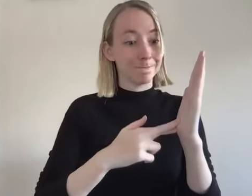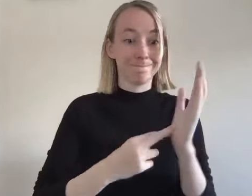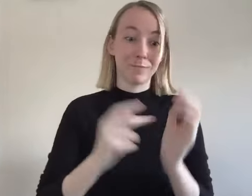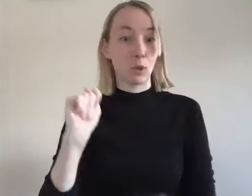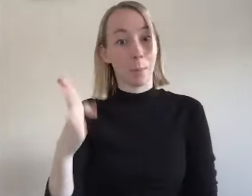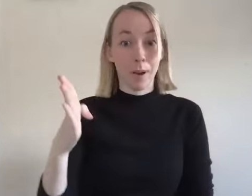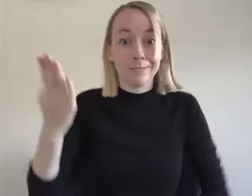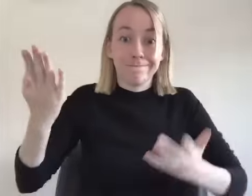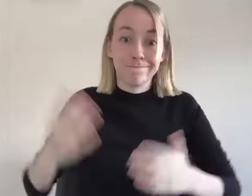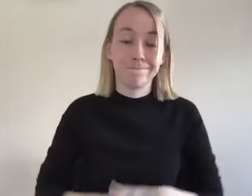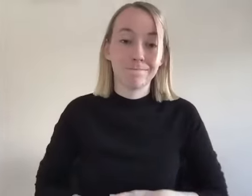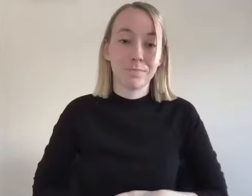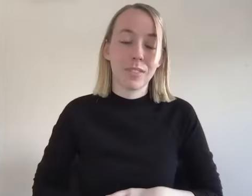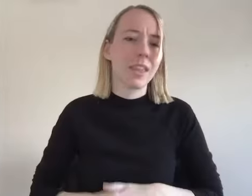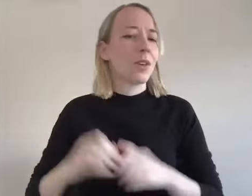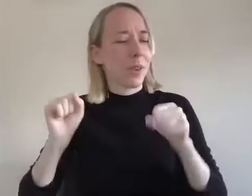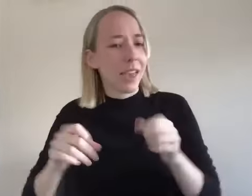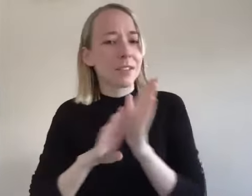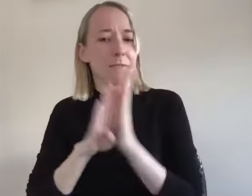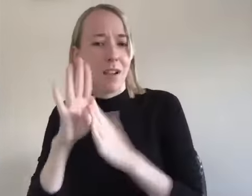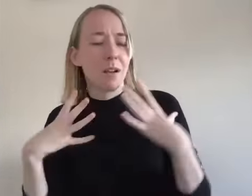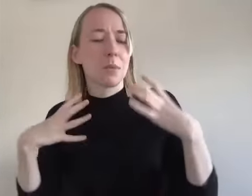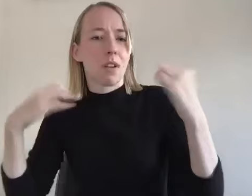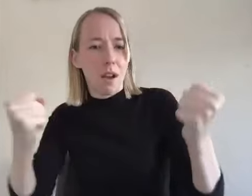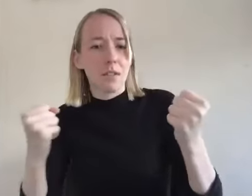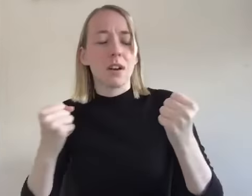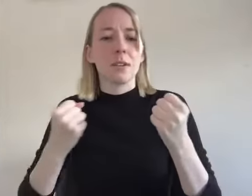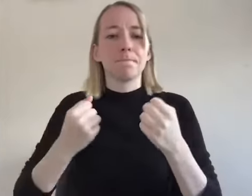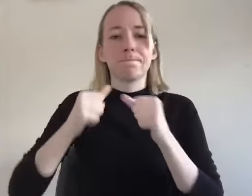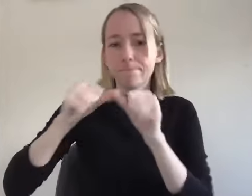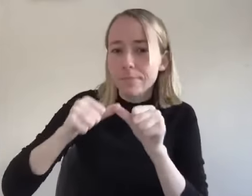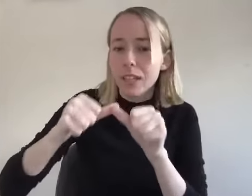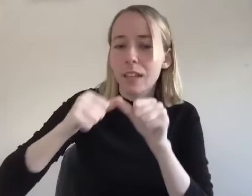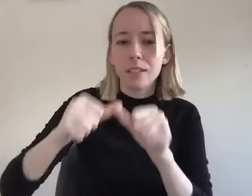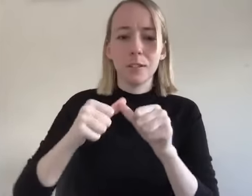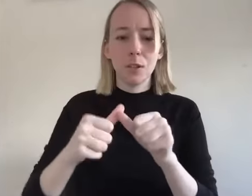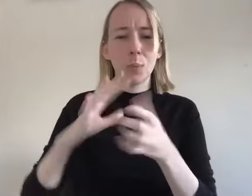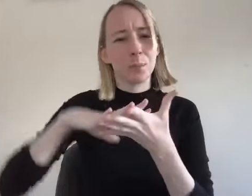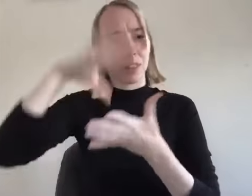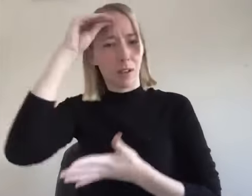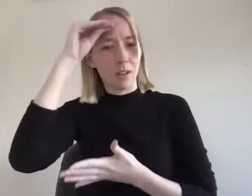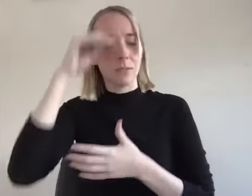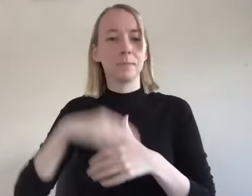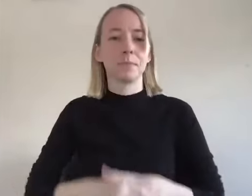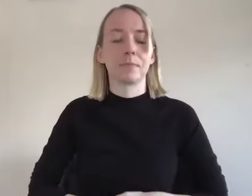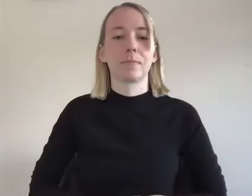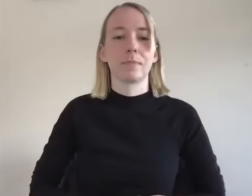like you're damned you know it's like there's room for growth and there's room for um just like authenticity and